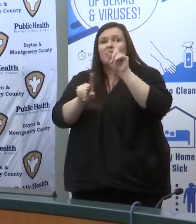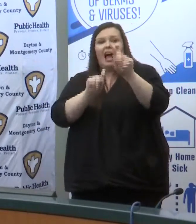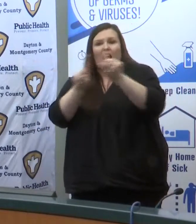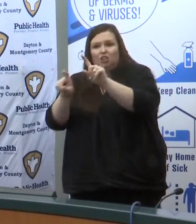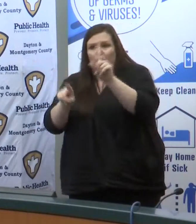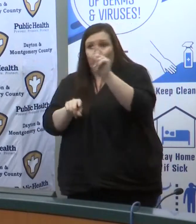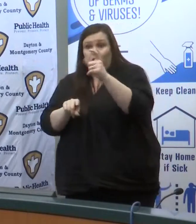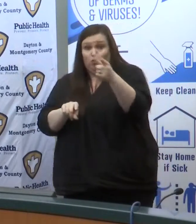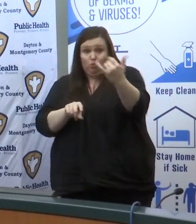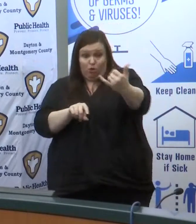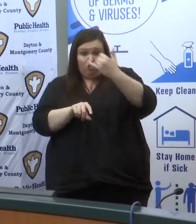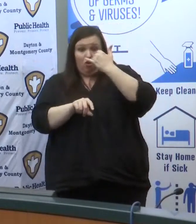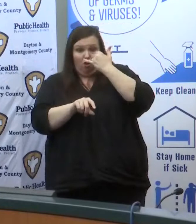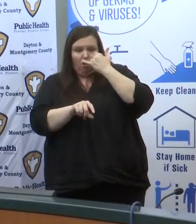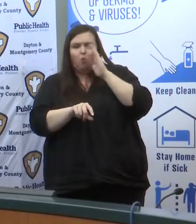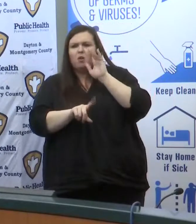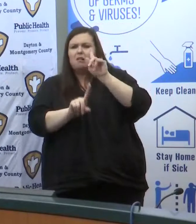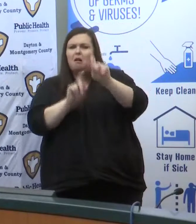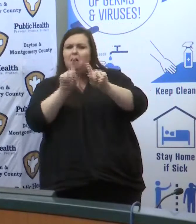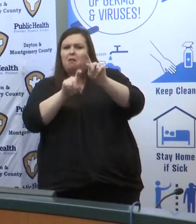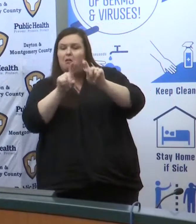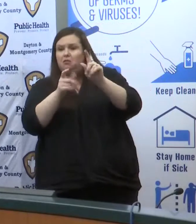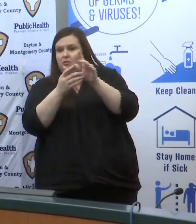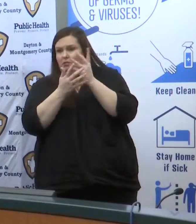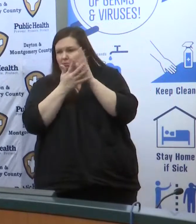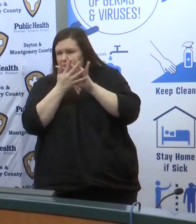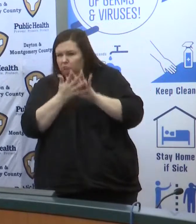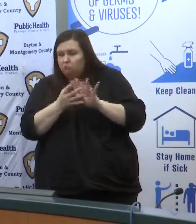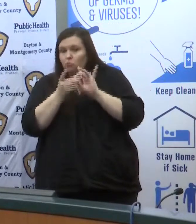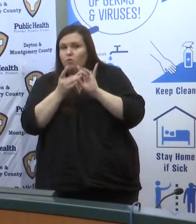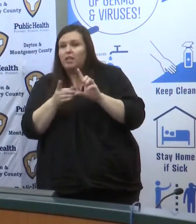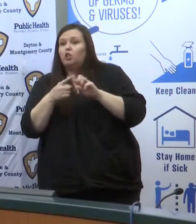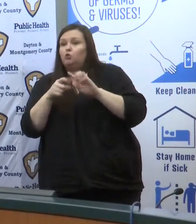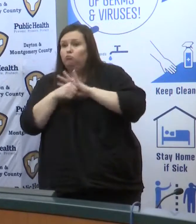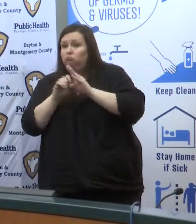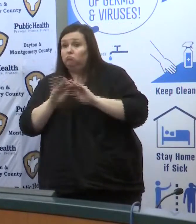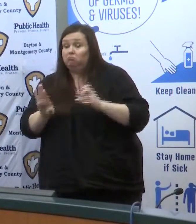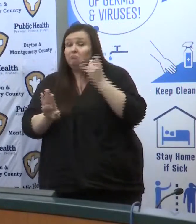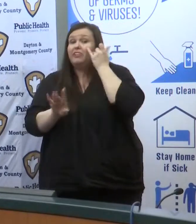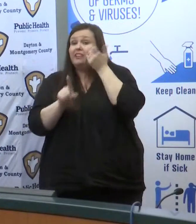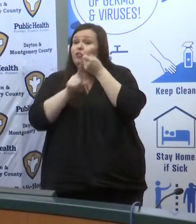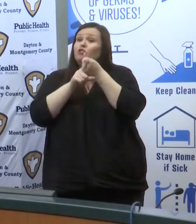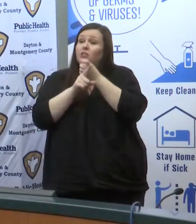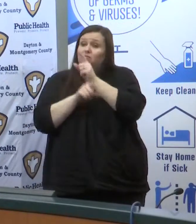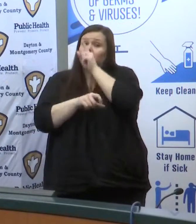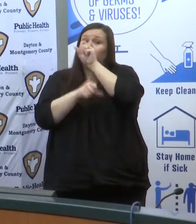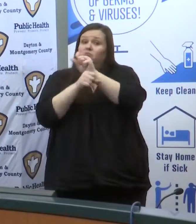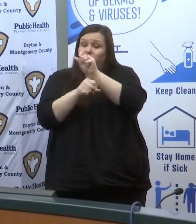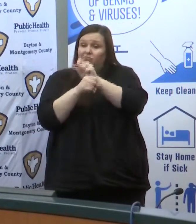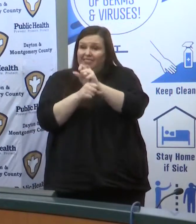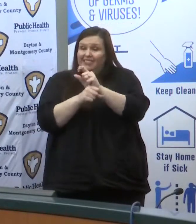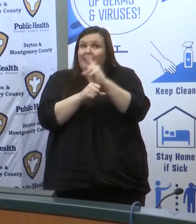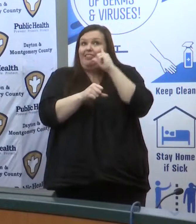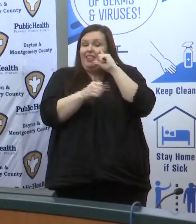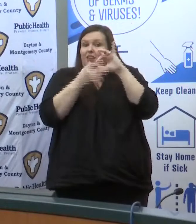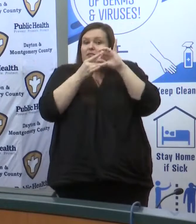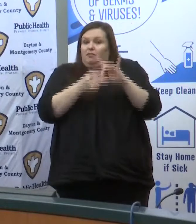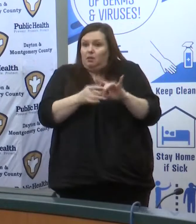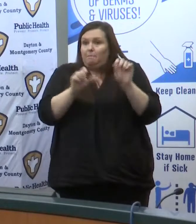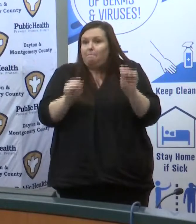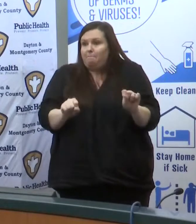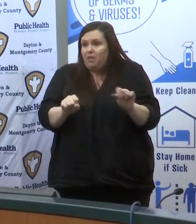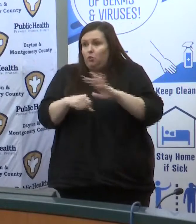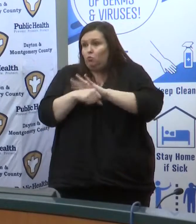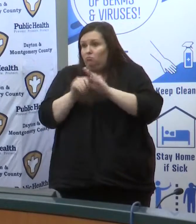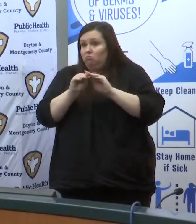questions when you call in you should let the dispatchers know if you are having symptoms that you believe are associated with COVID